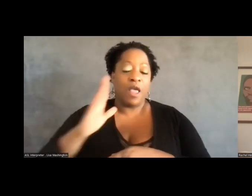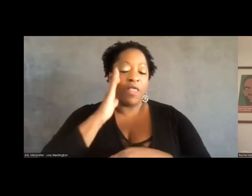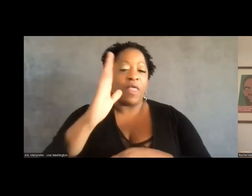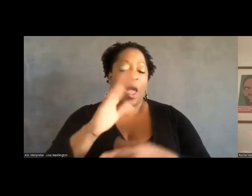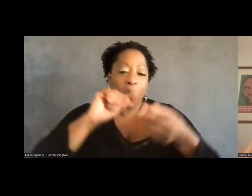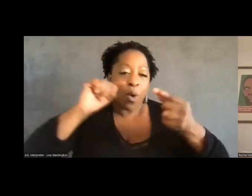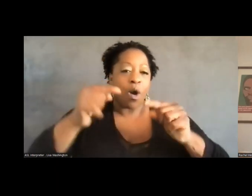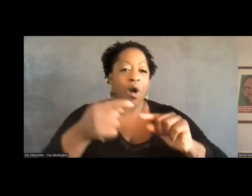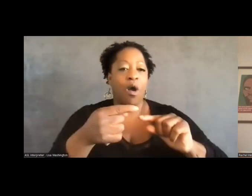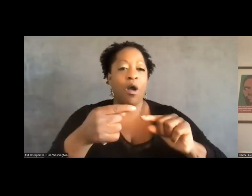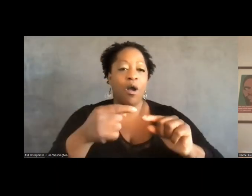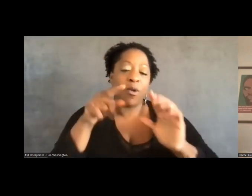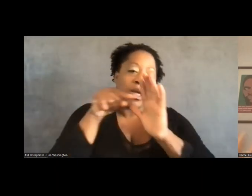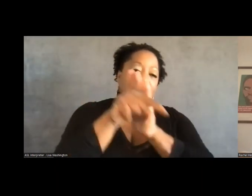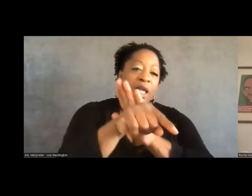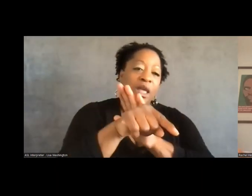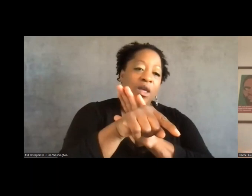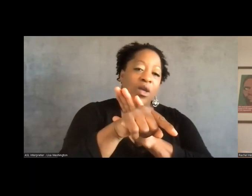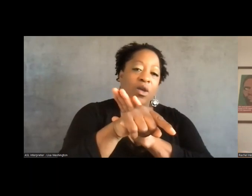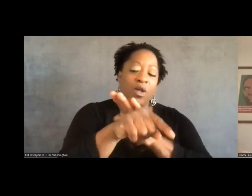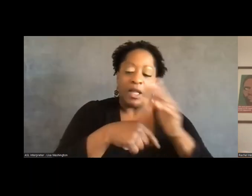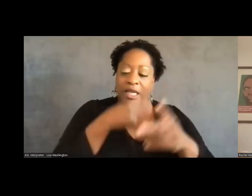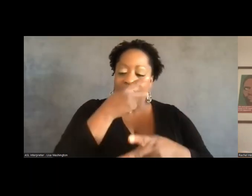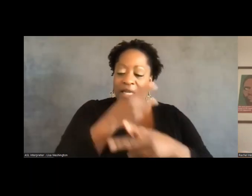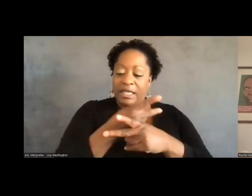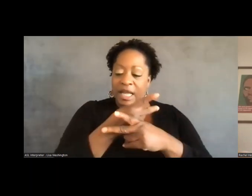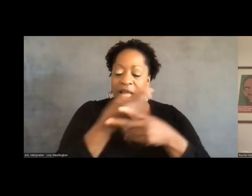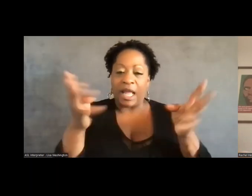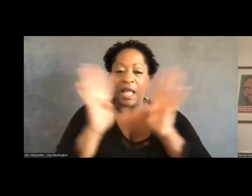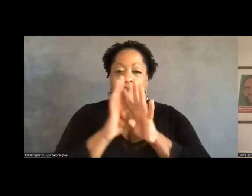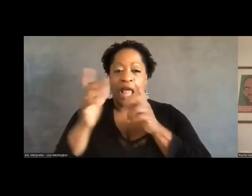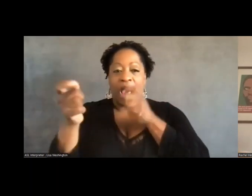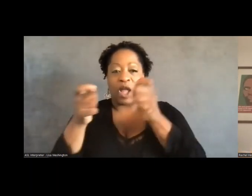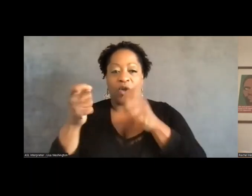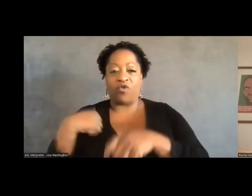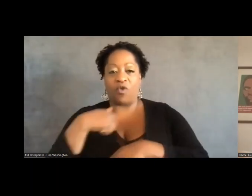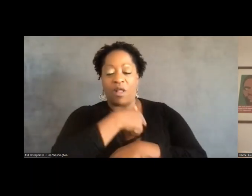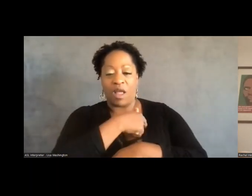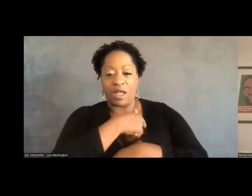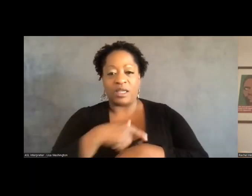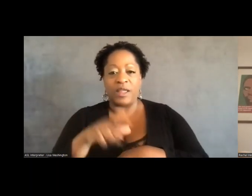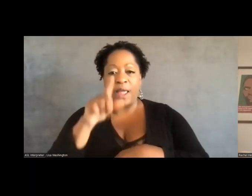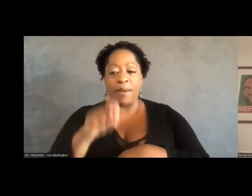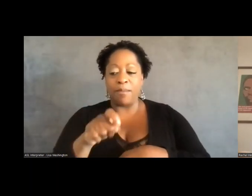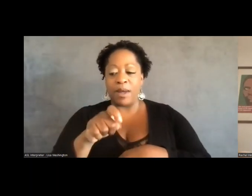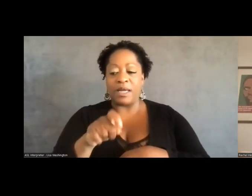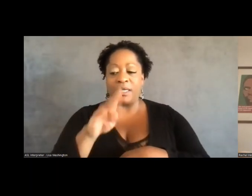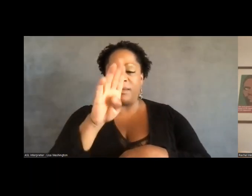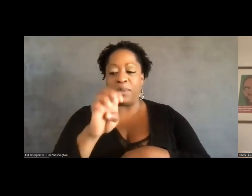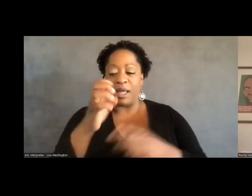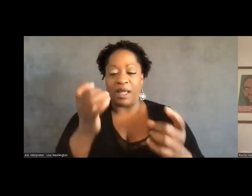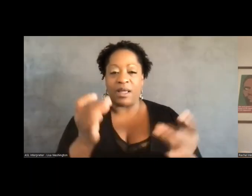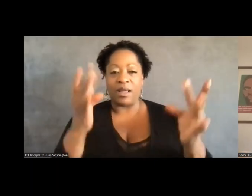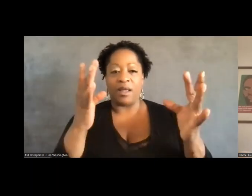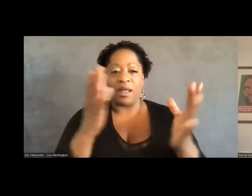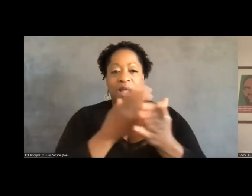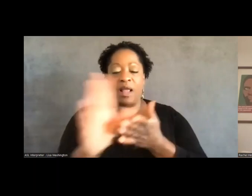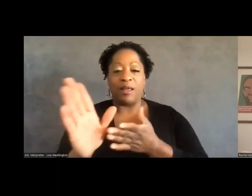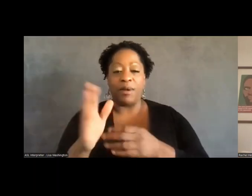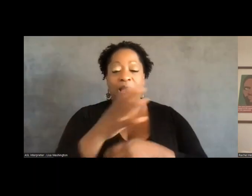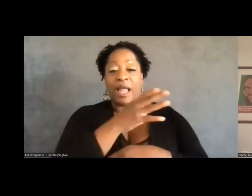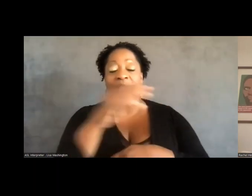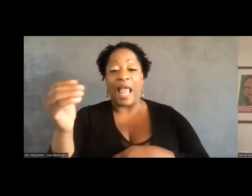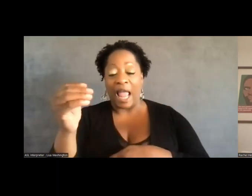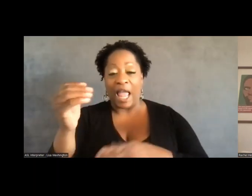harm, kill, contain, and control us. They must be eliminated. And the conditions